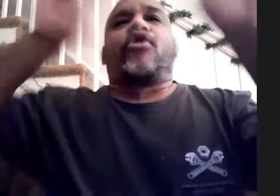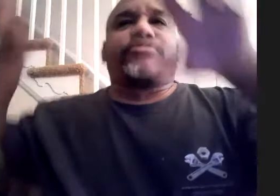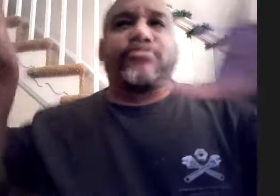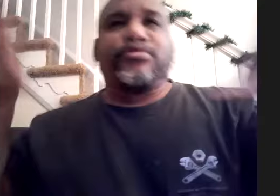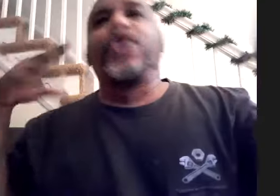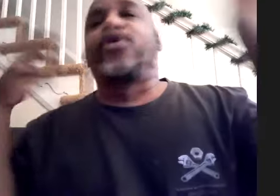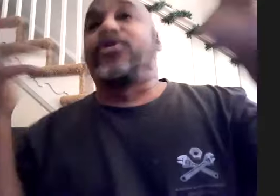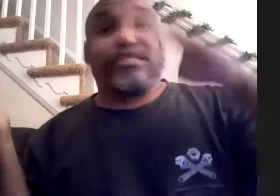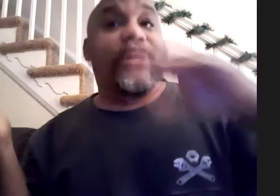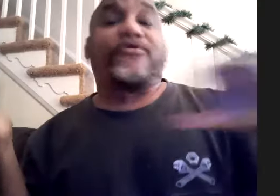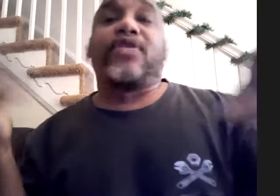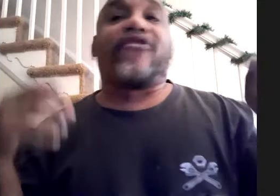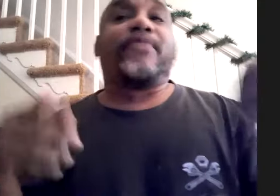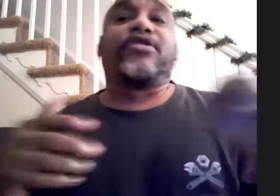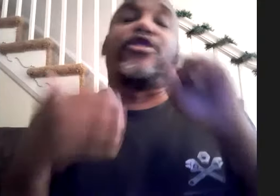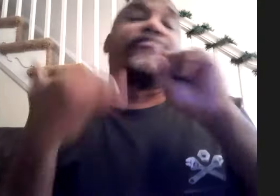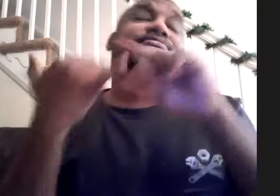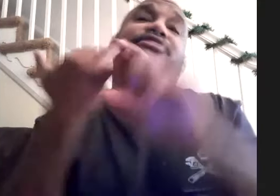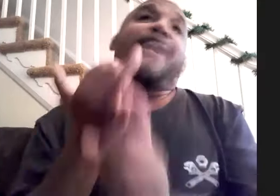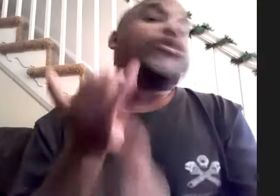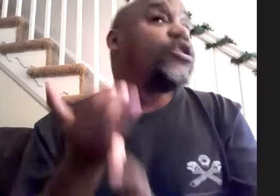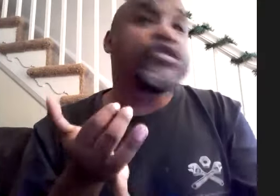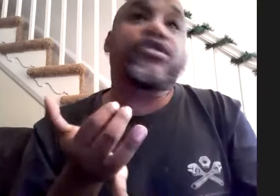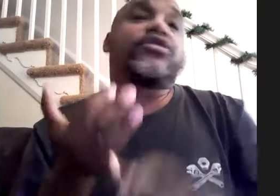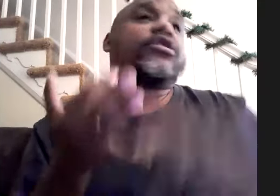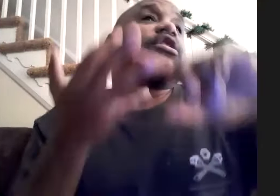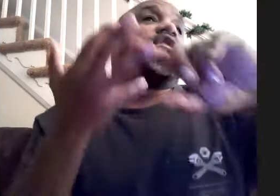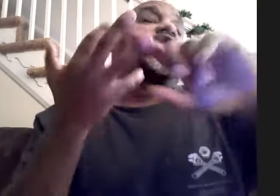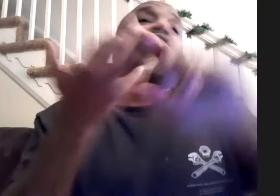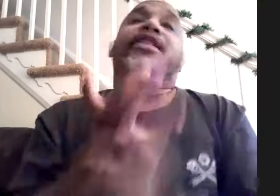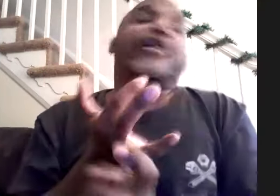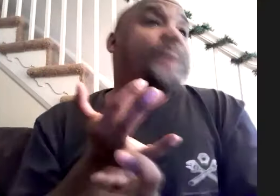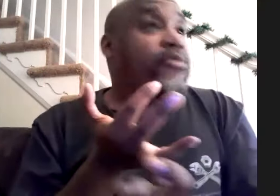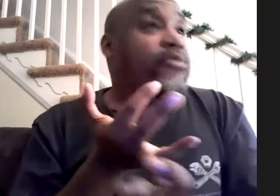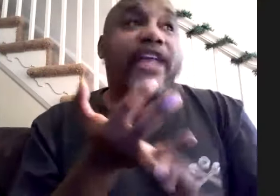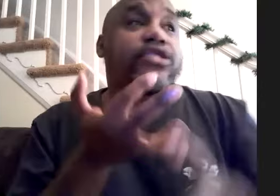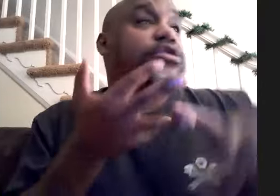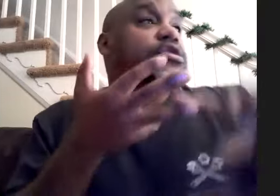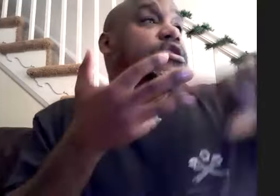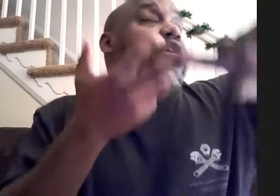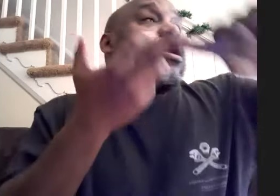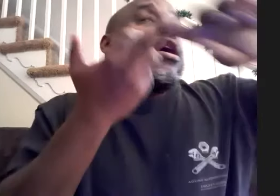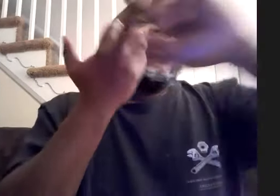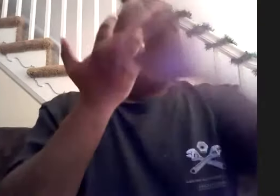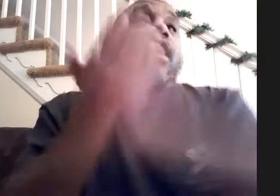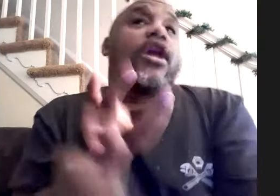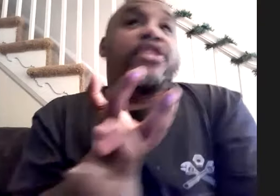newer stuff for lack of a better term jam and lewis right ellie and babyface uh the